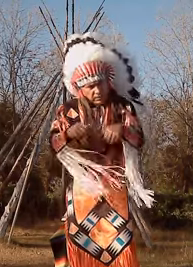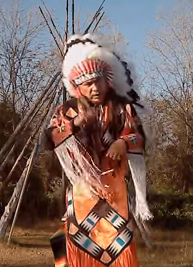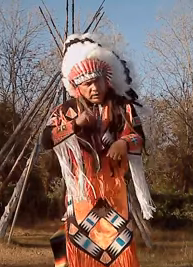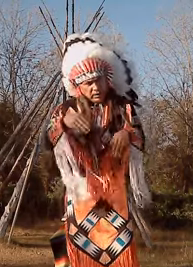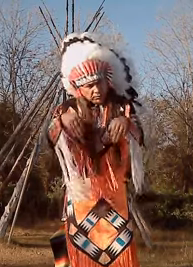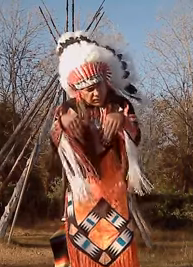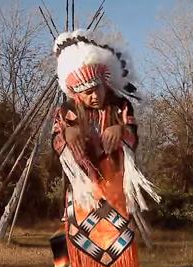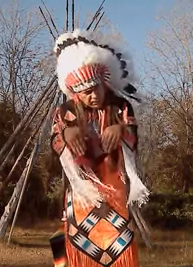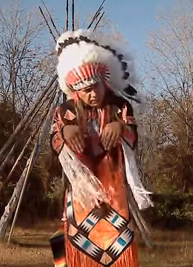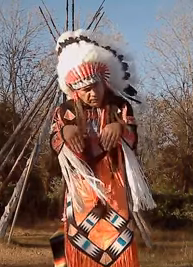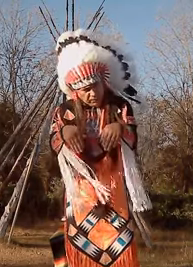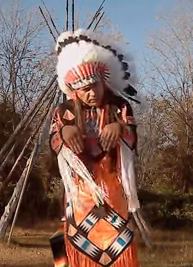Tired.